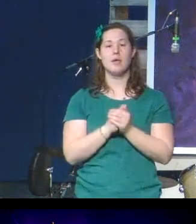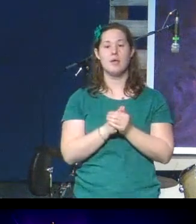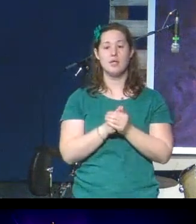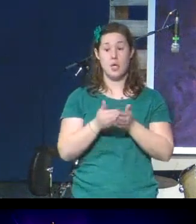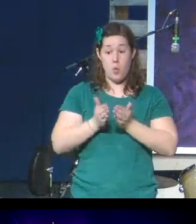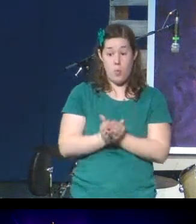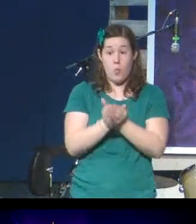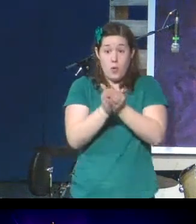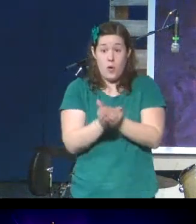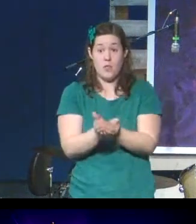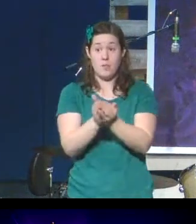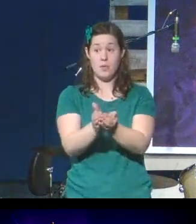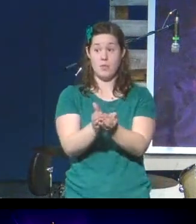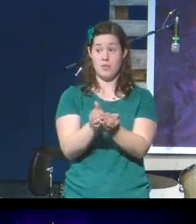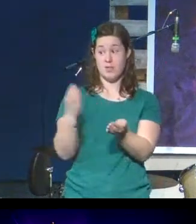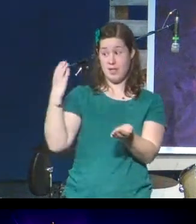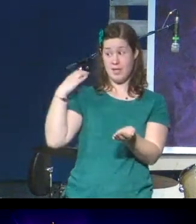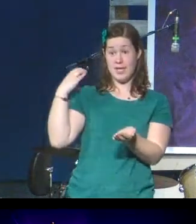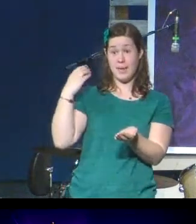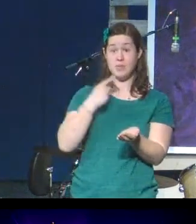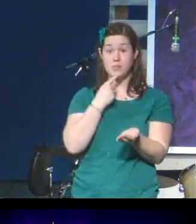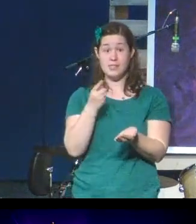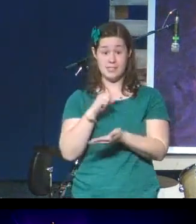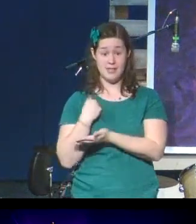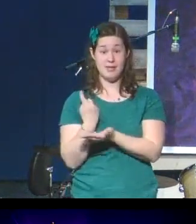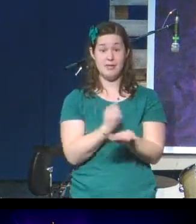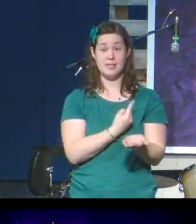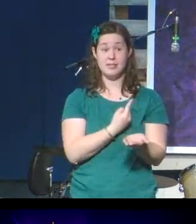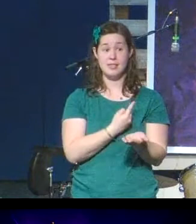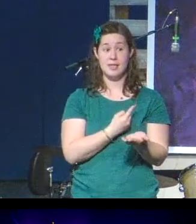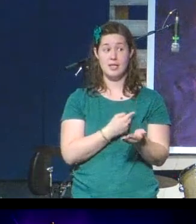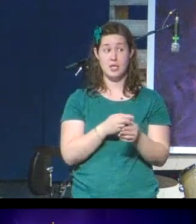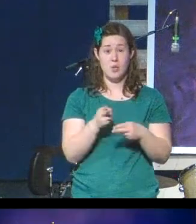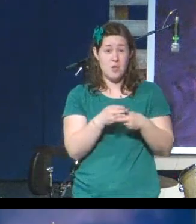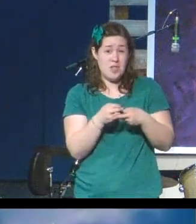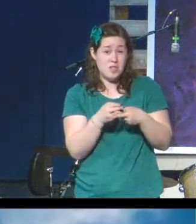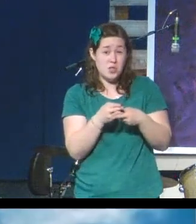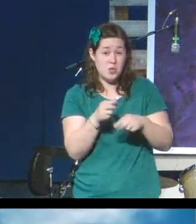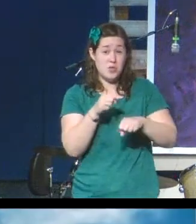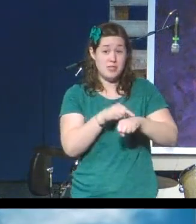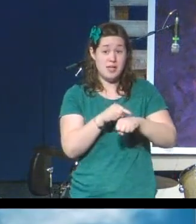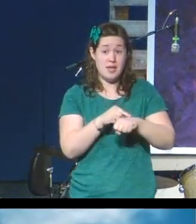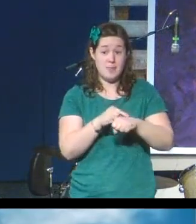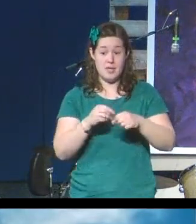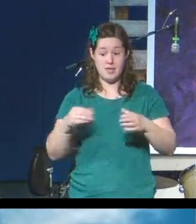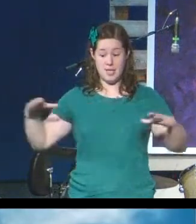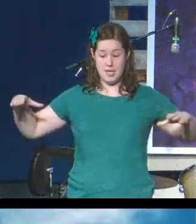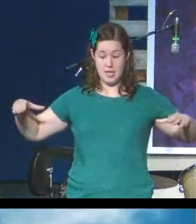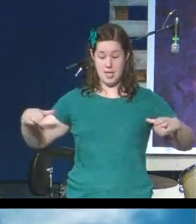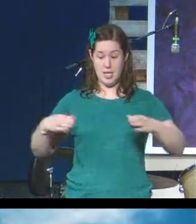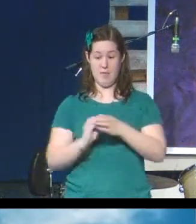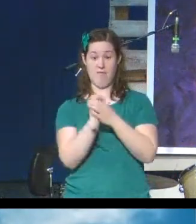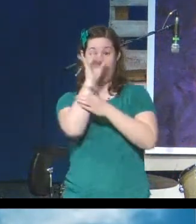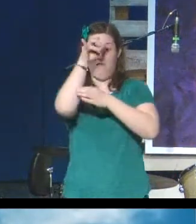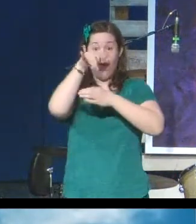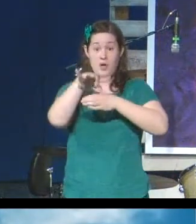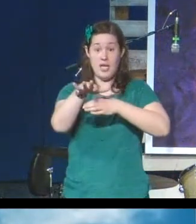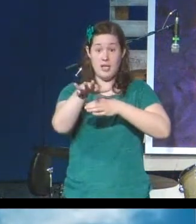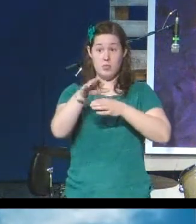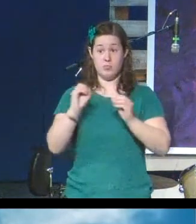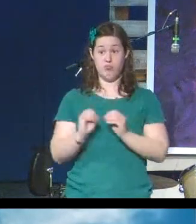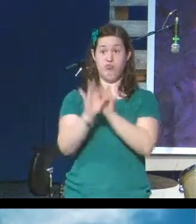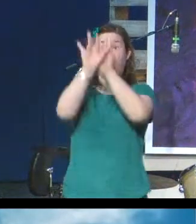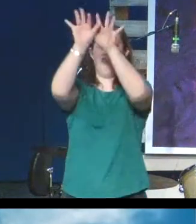us that in the short amount of time that the volcano was erupting, he was able to take dozens and dozens of people